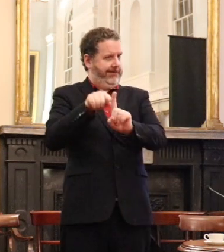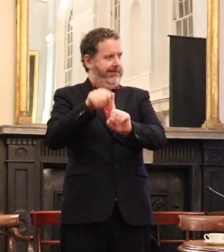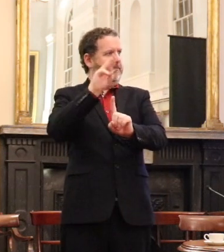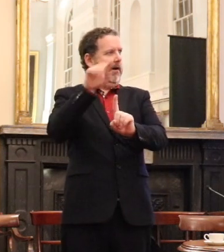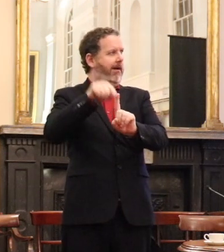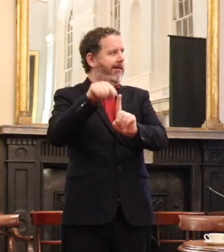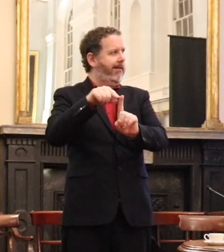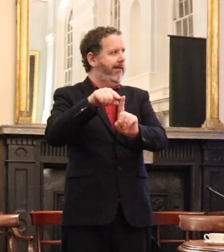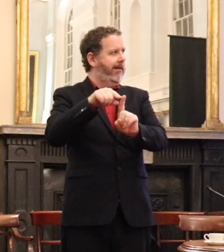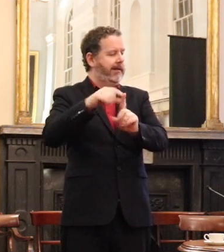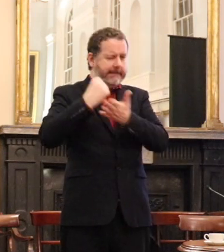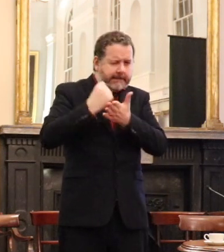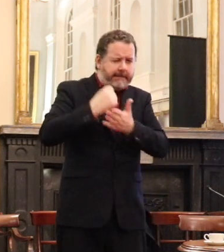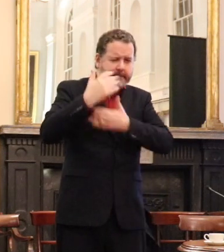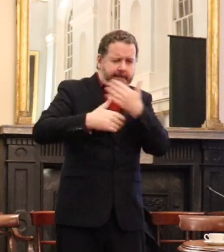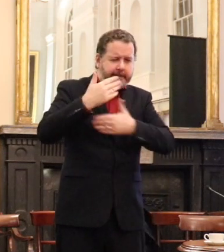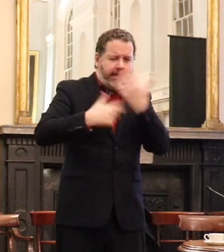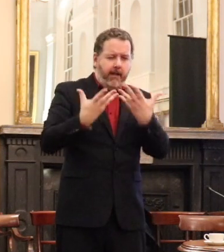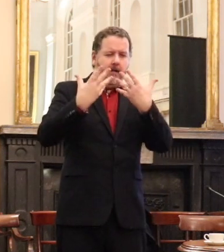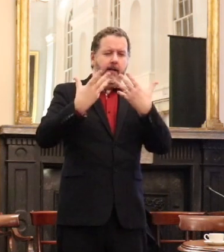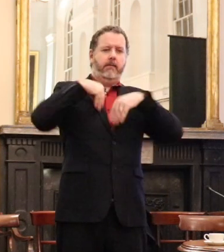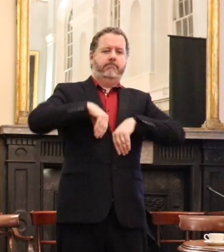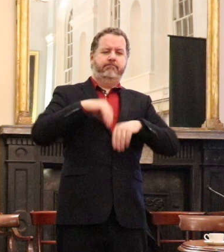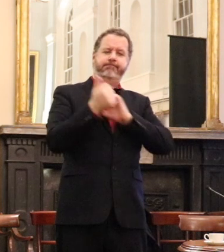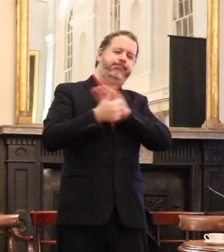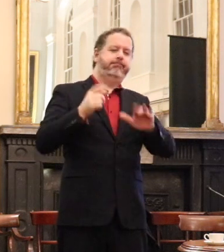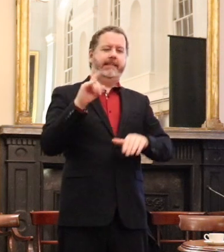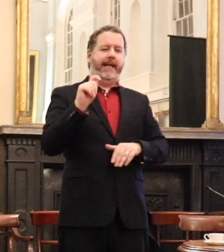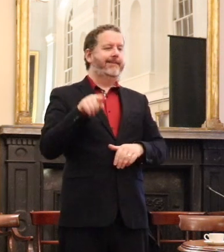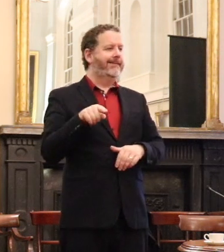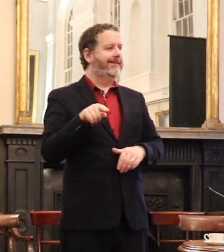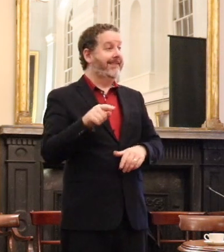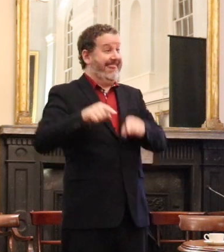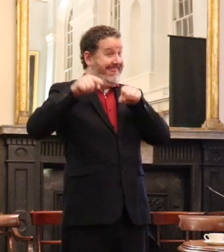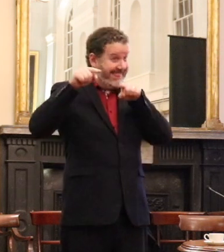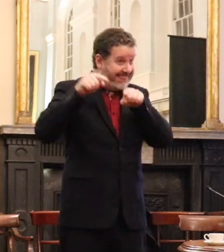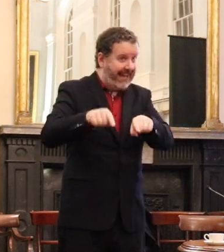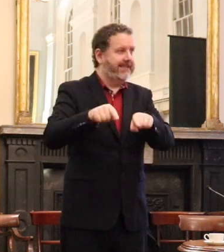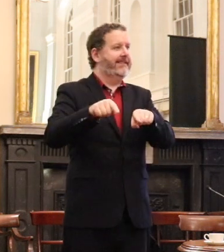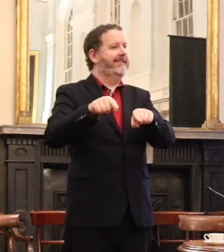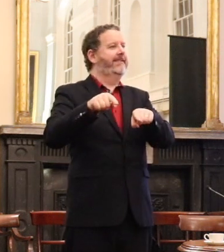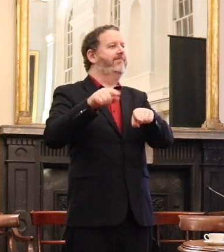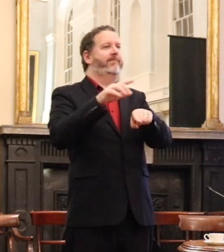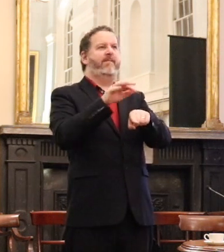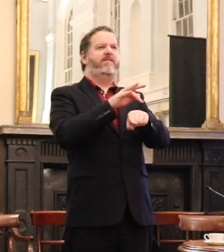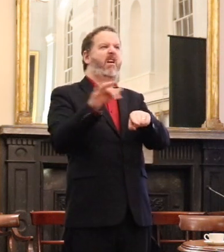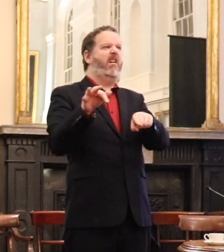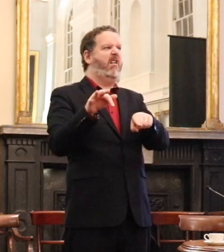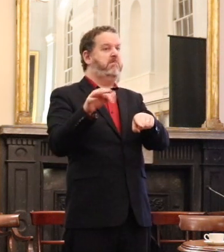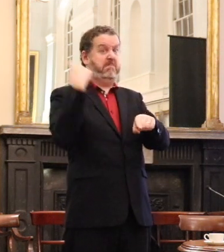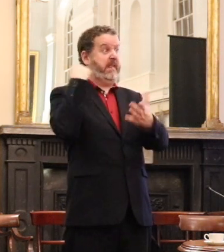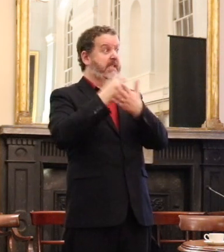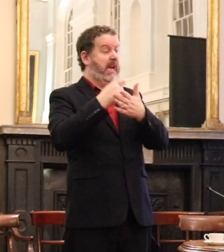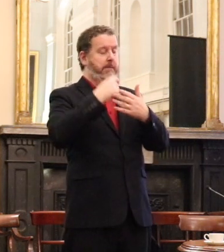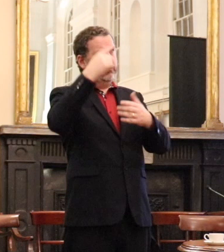I do think is something that the organization can point to as having been the product of hard-headed strategic planning.